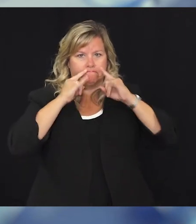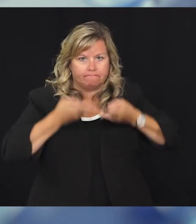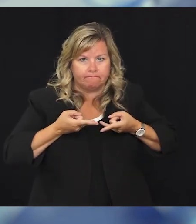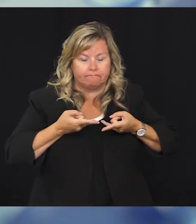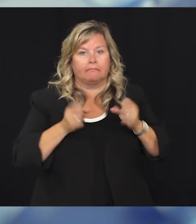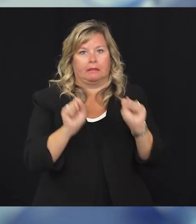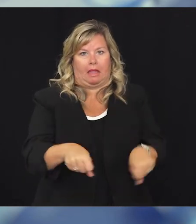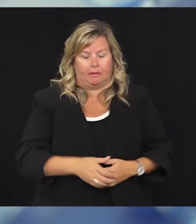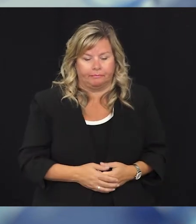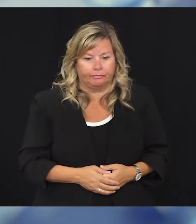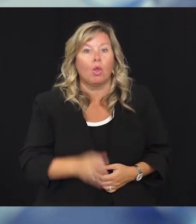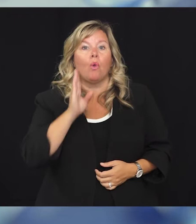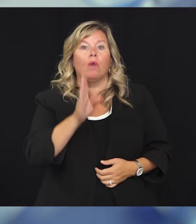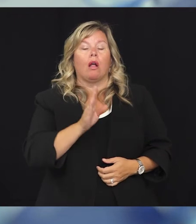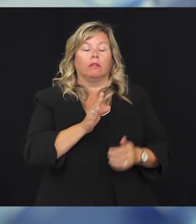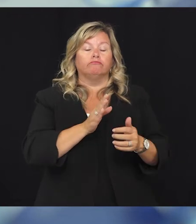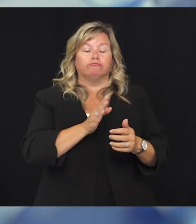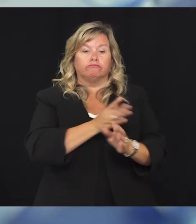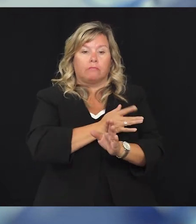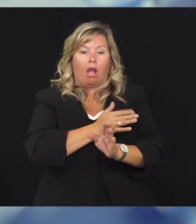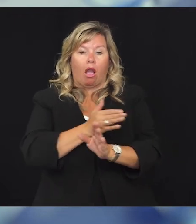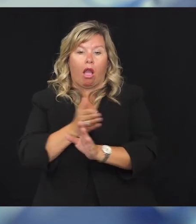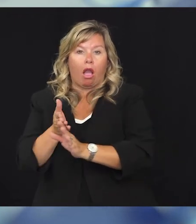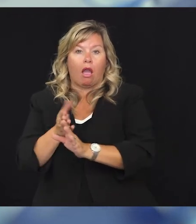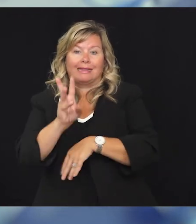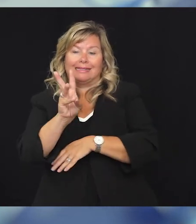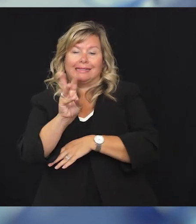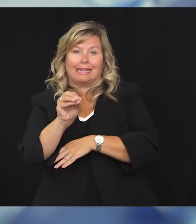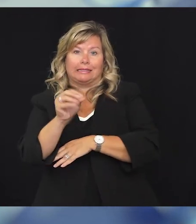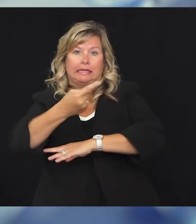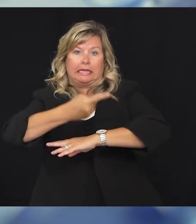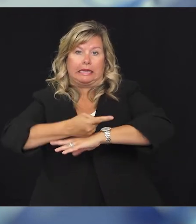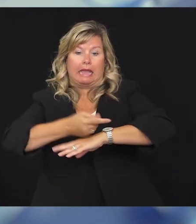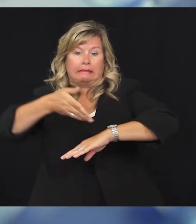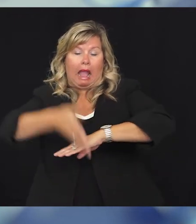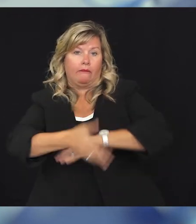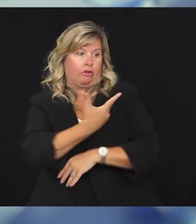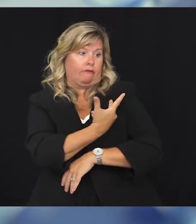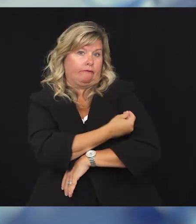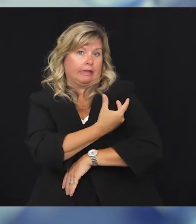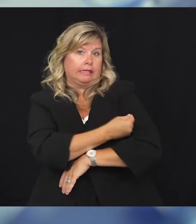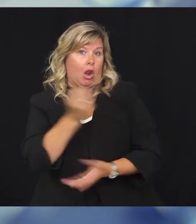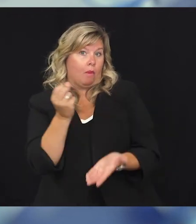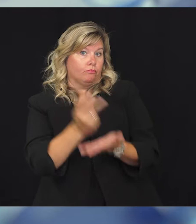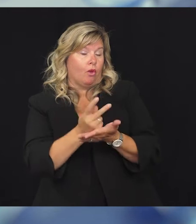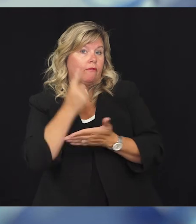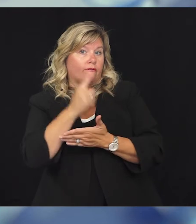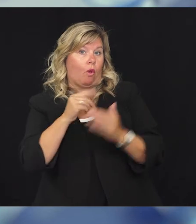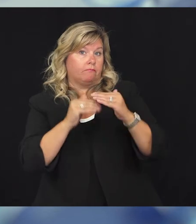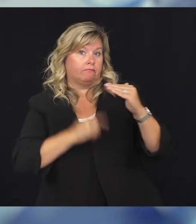-19 vaccine is authorized or approved by the FDA and available to persons in pre-kindergarten through grade six,